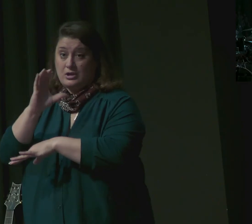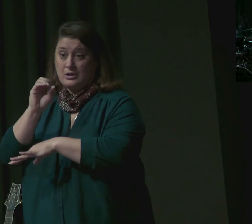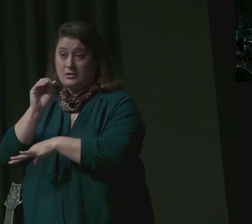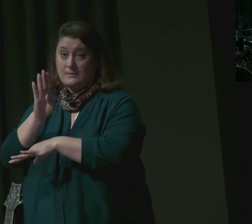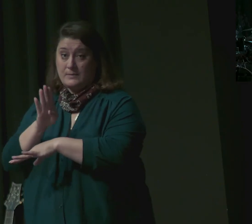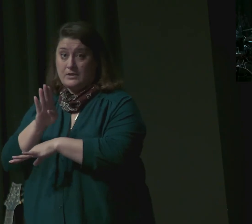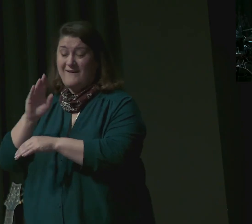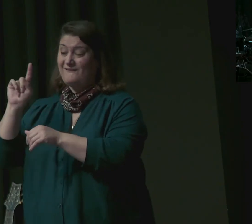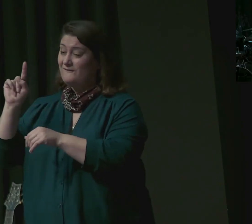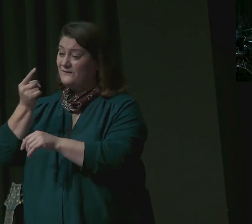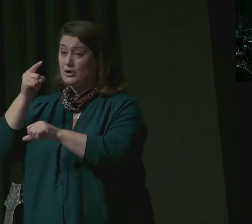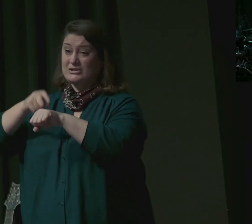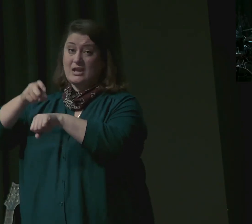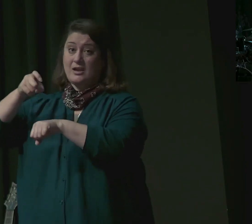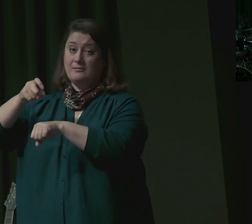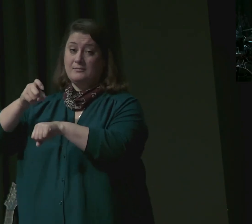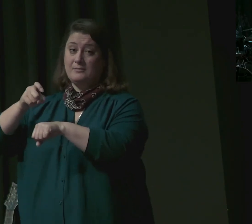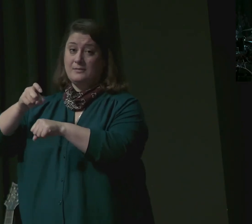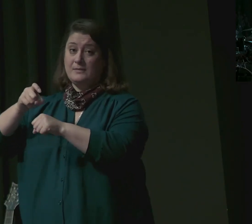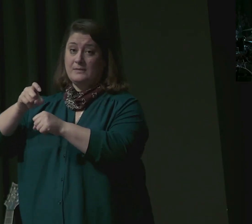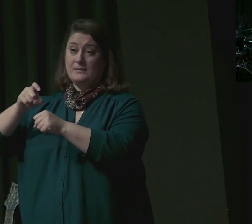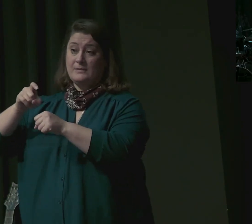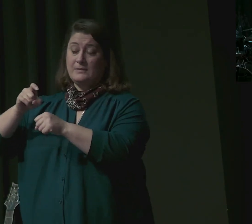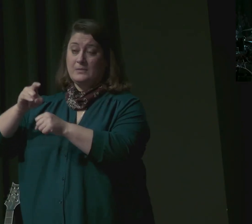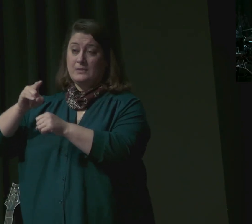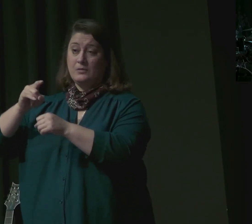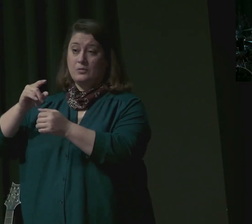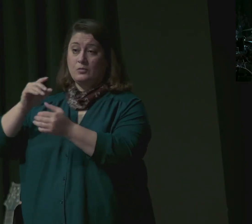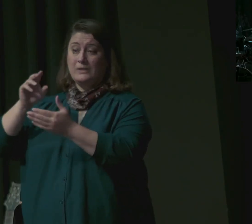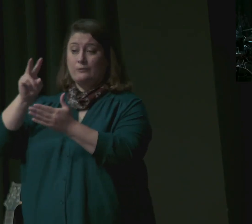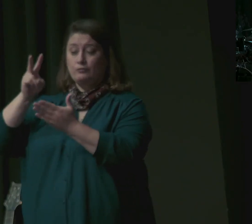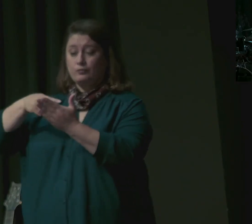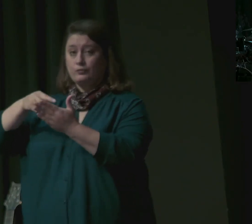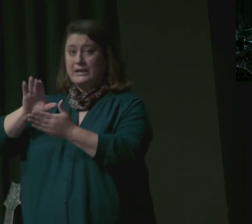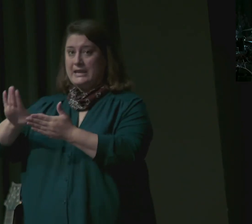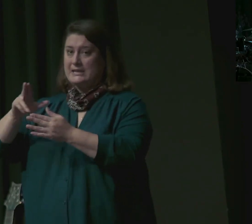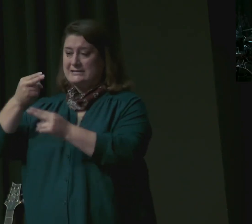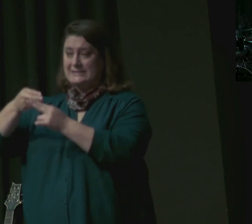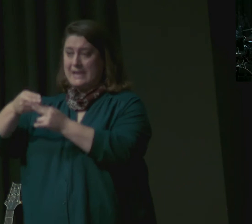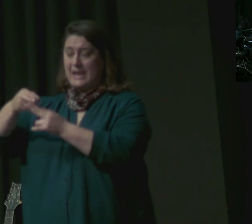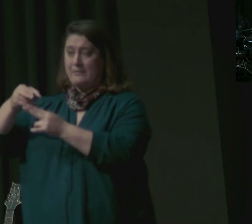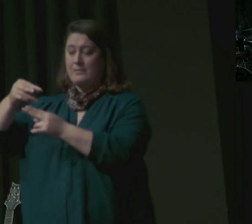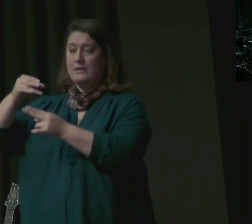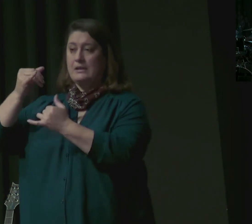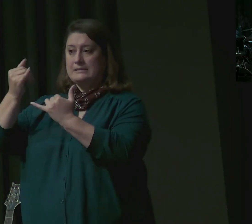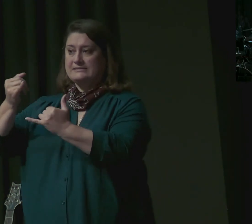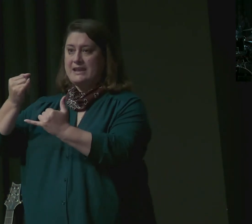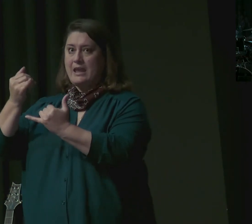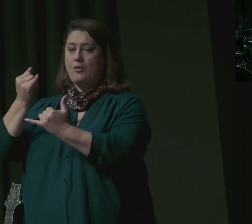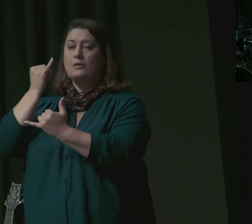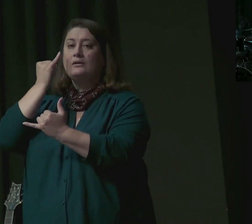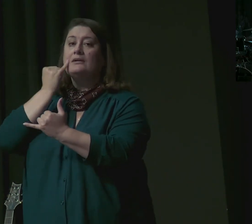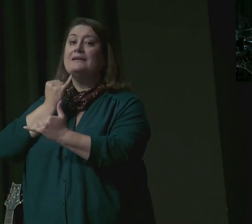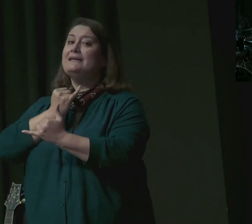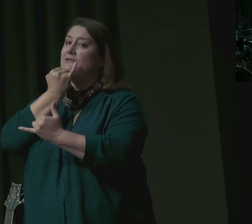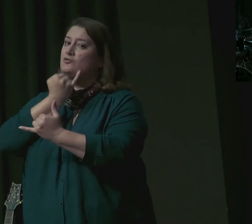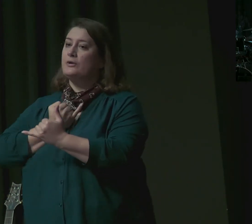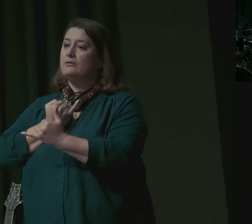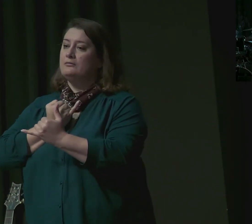Israel said, Why did you treat me so badly to tell the man that you had another brother? They